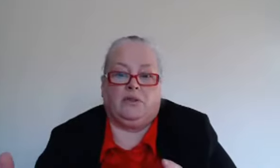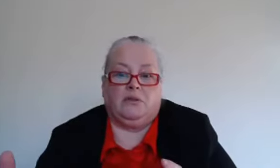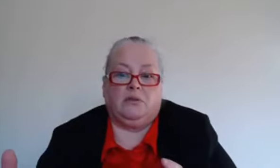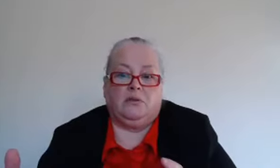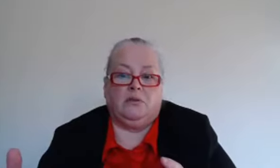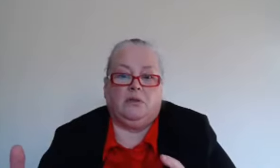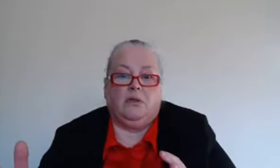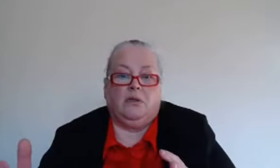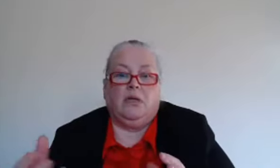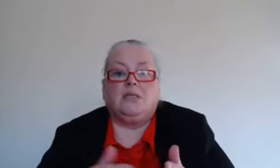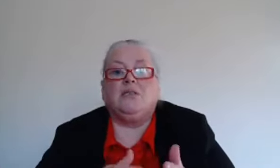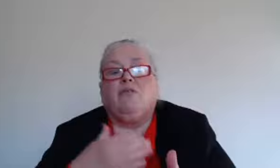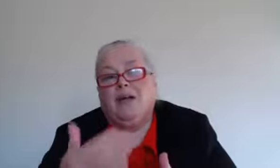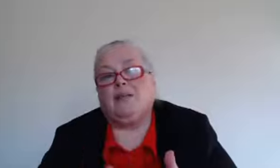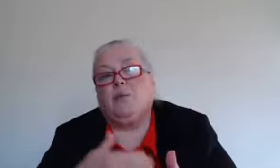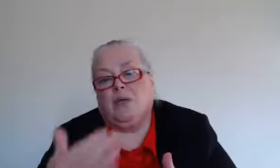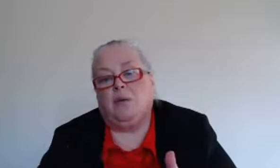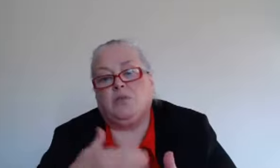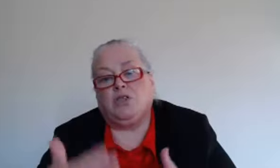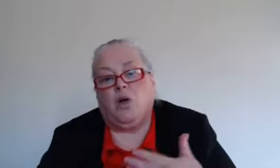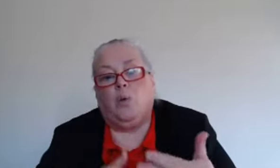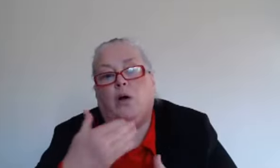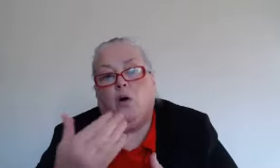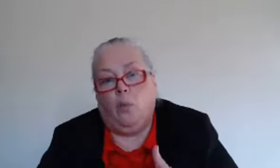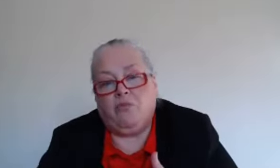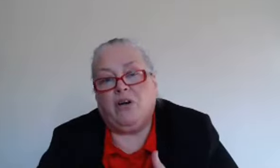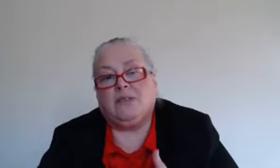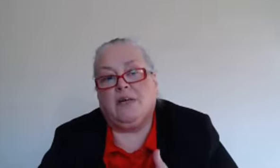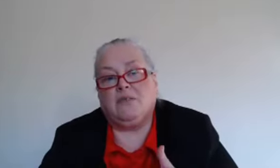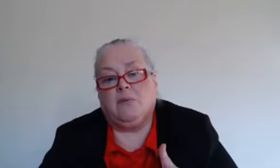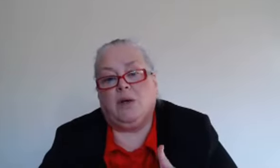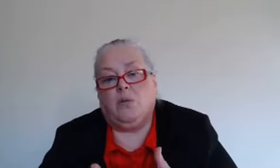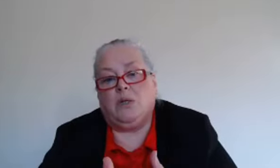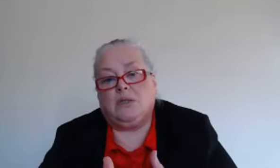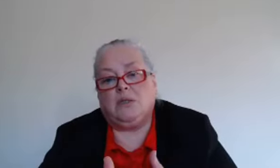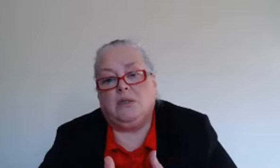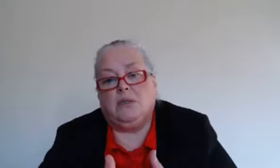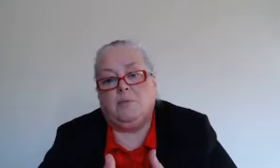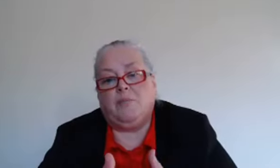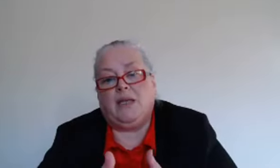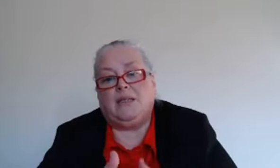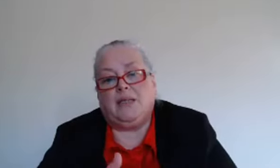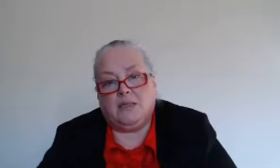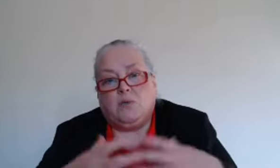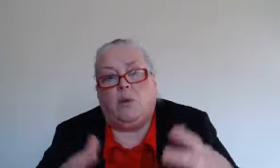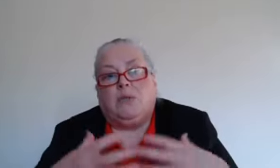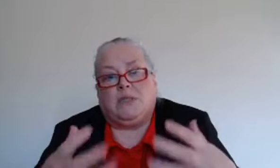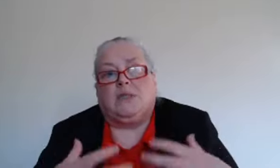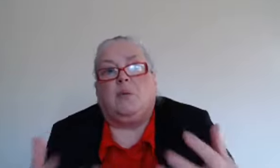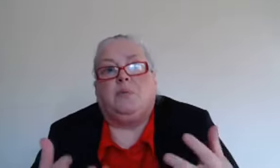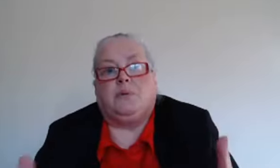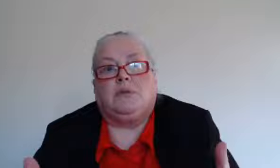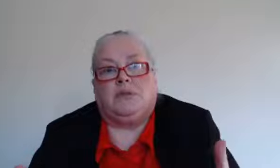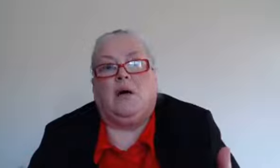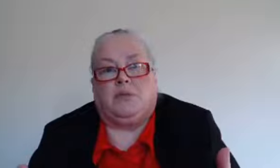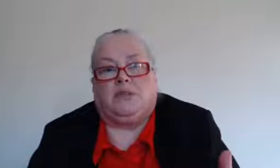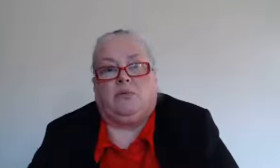it's the fact that we keep showing up for ourselves no matter what this is what will stop stop us from